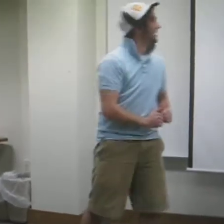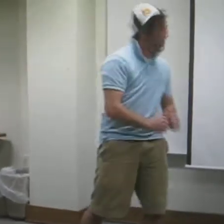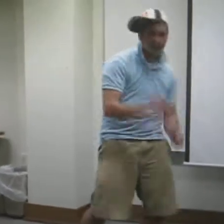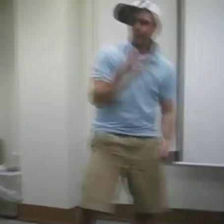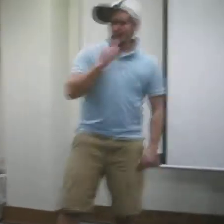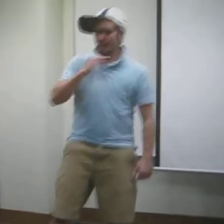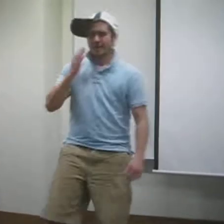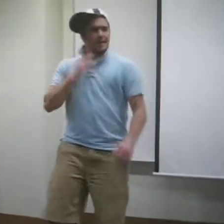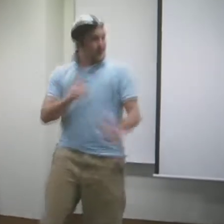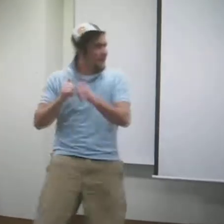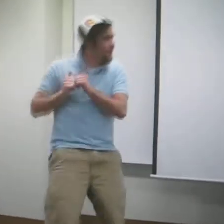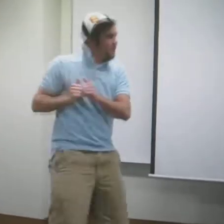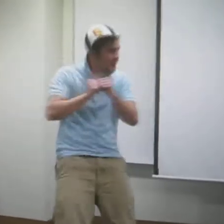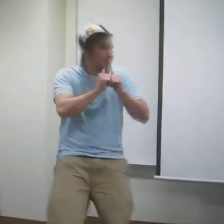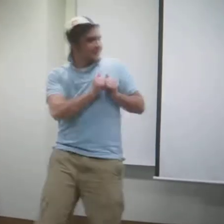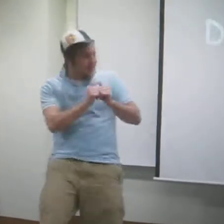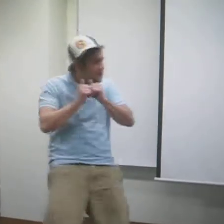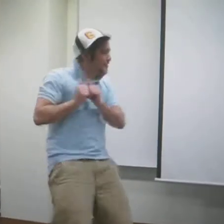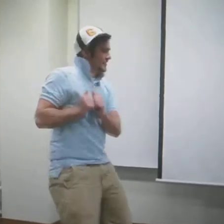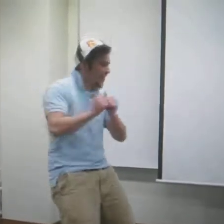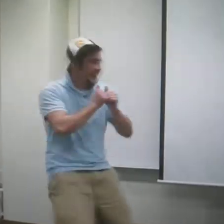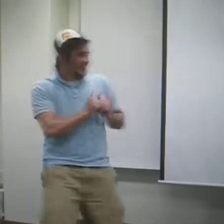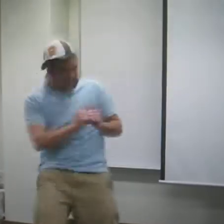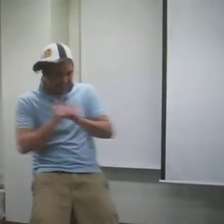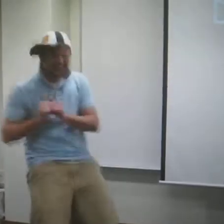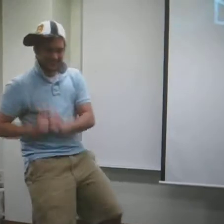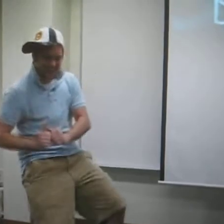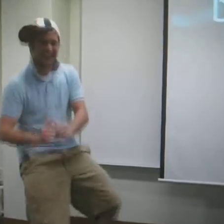Baby, are you down, down, down, down, down?